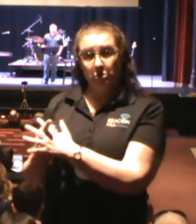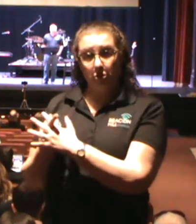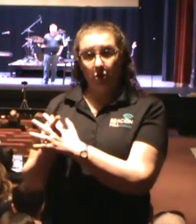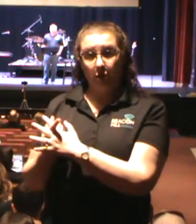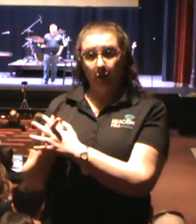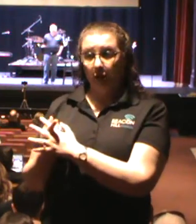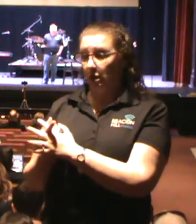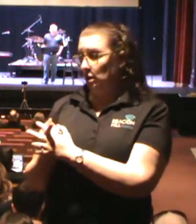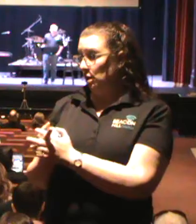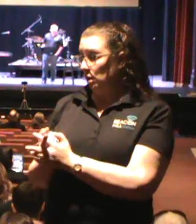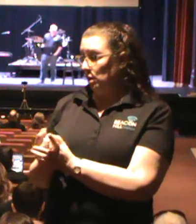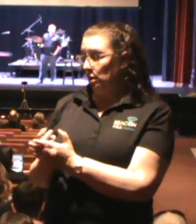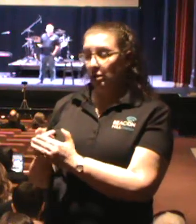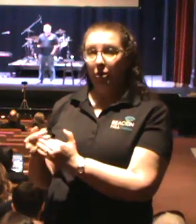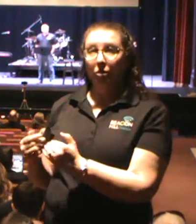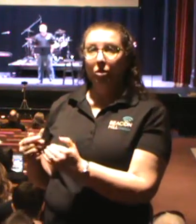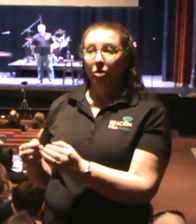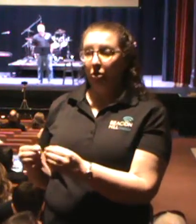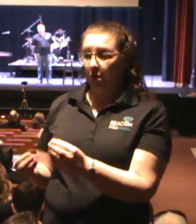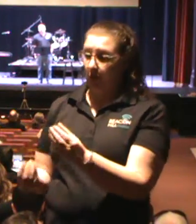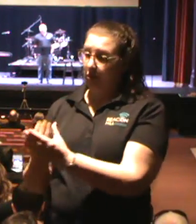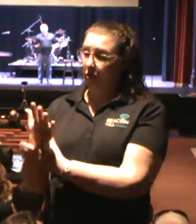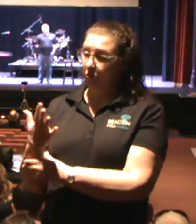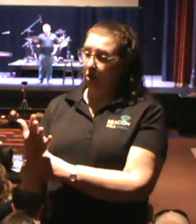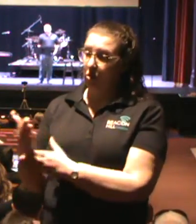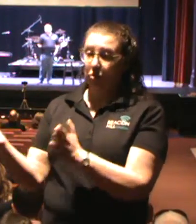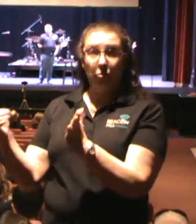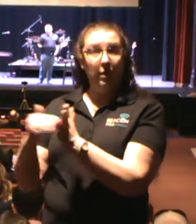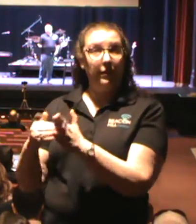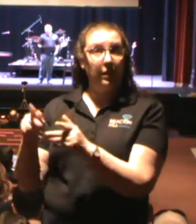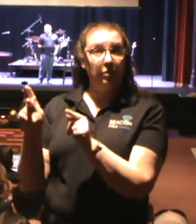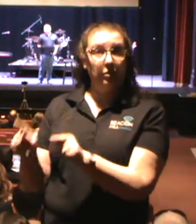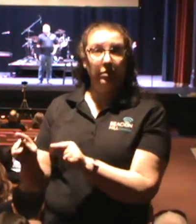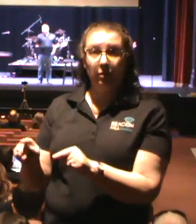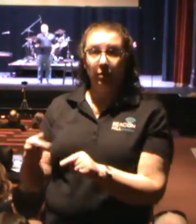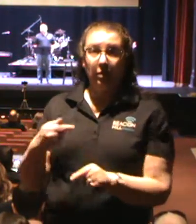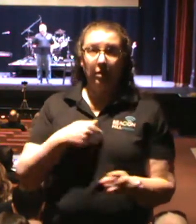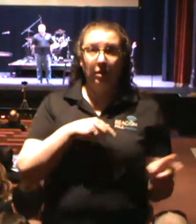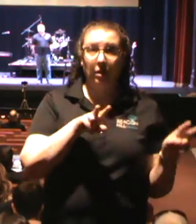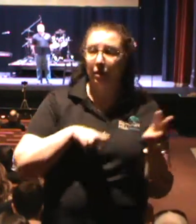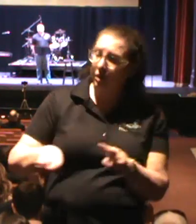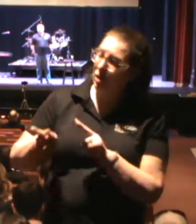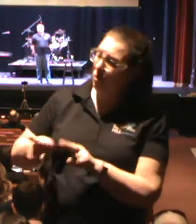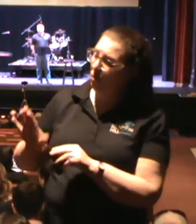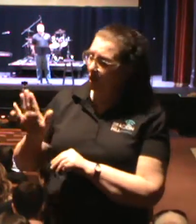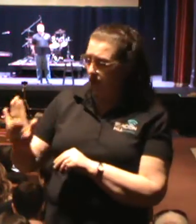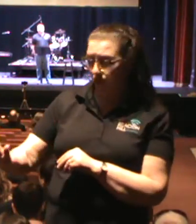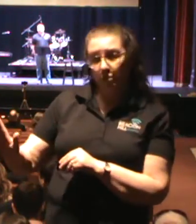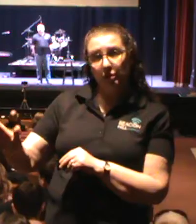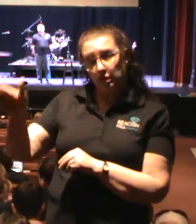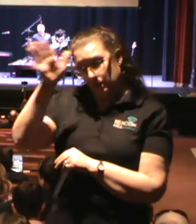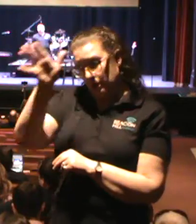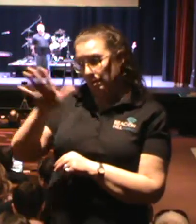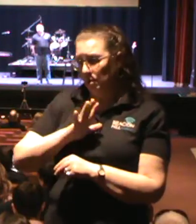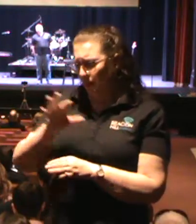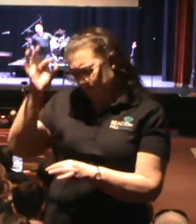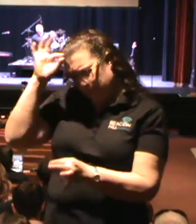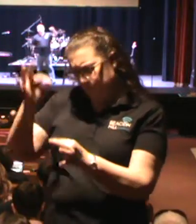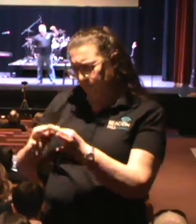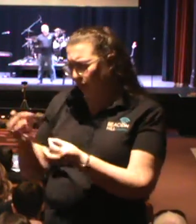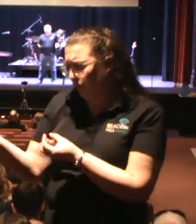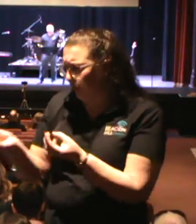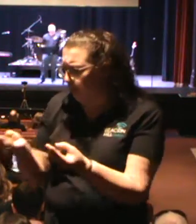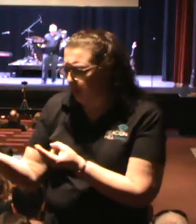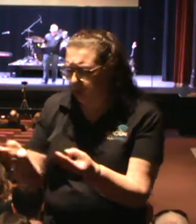people. And I watched him. I watched him faithfully minister the gospel of Jesus Christ to so many people. I